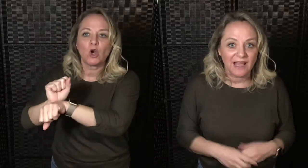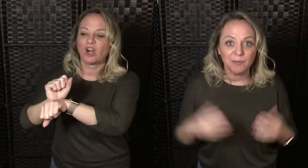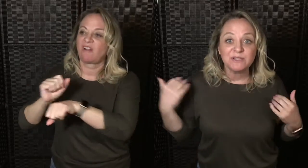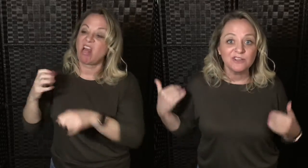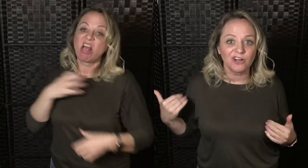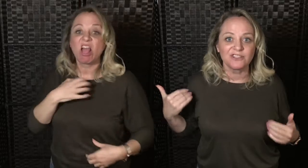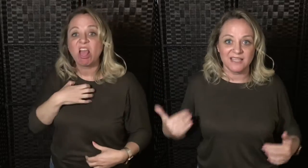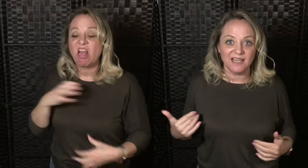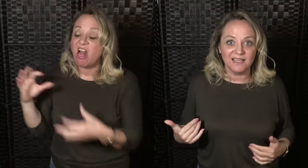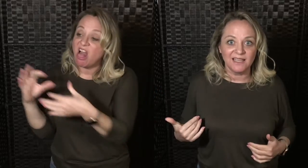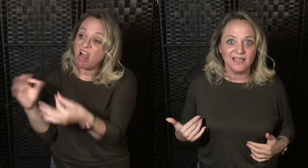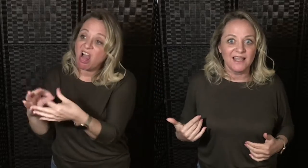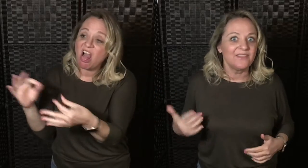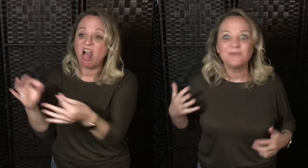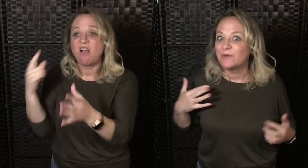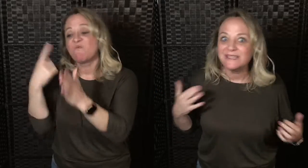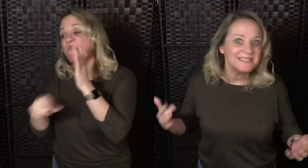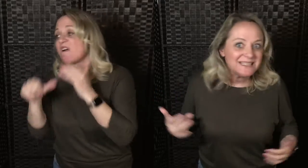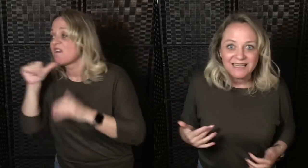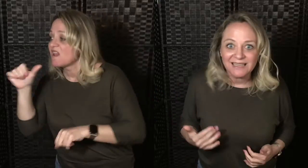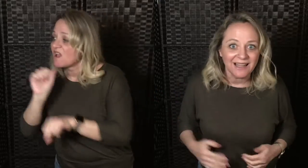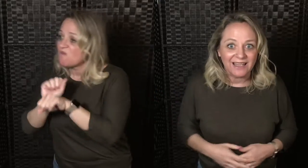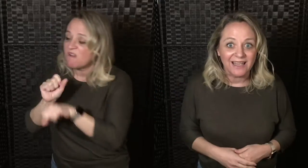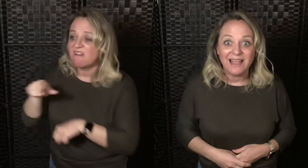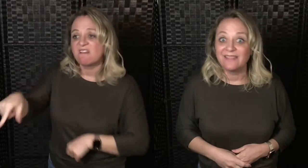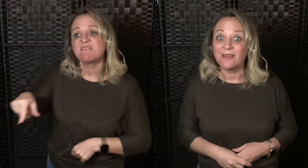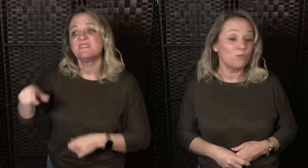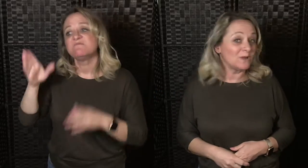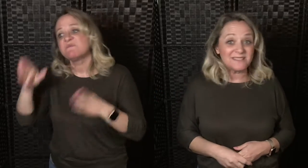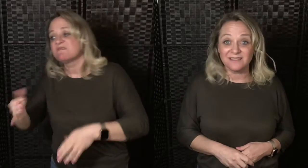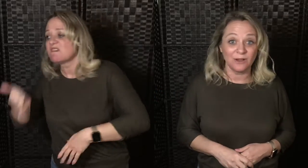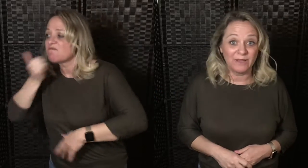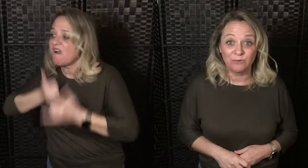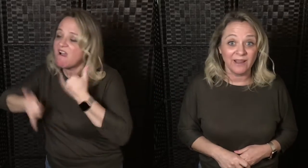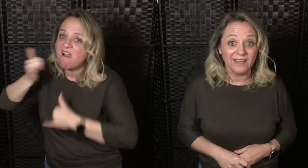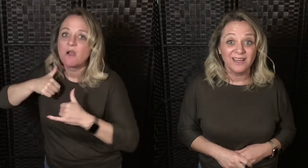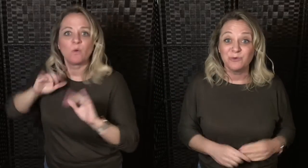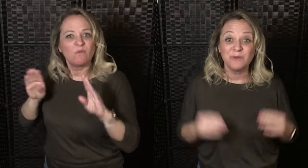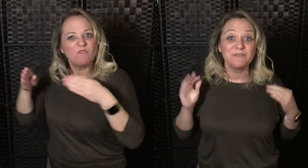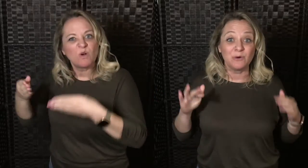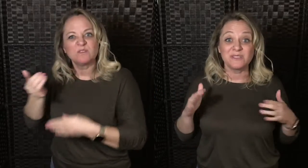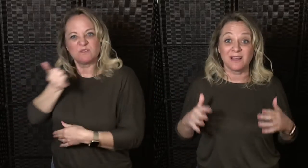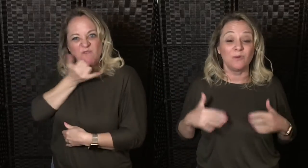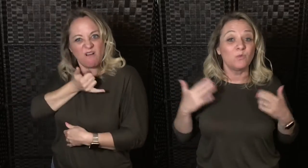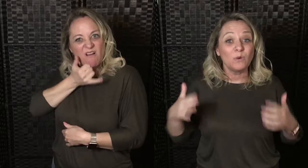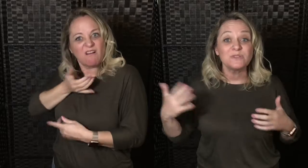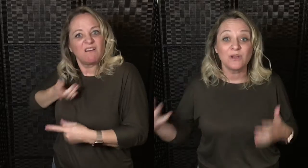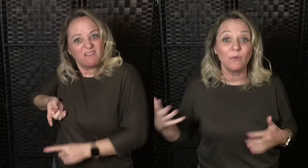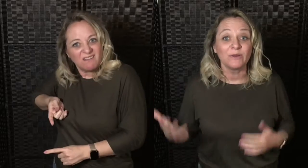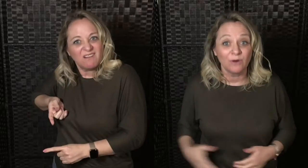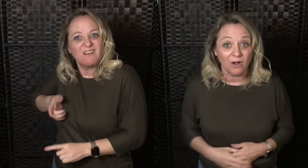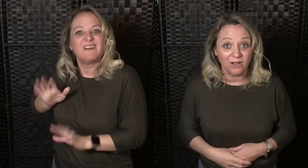happened in our day that we didn't like, that wasn't going right. We focus on what was going wrong.